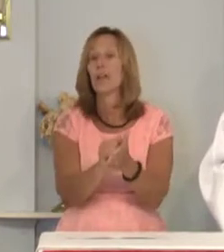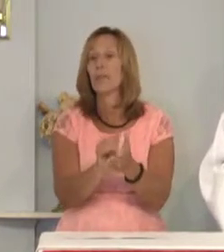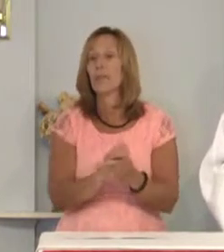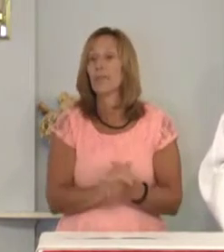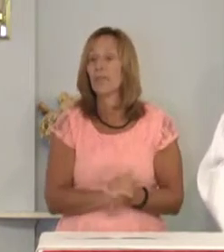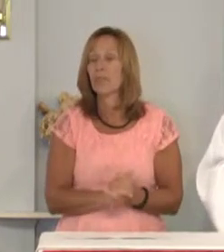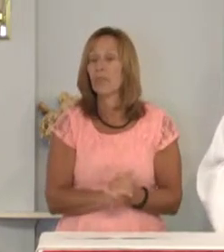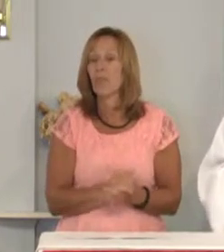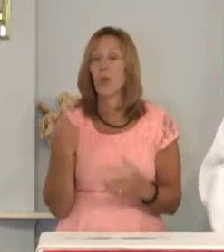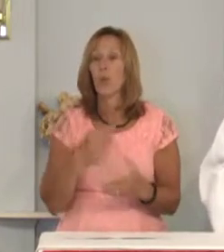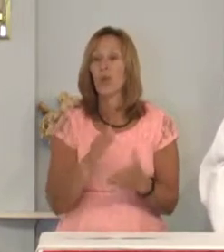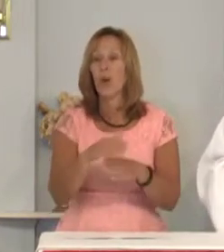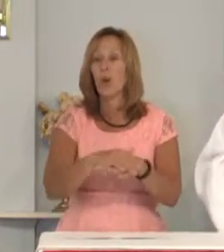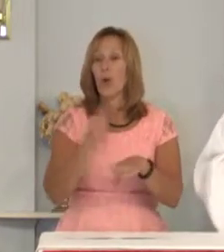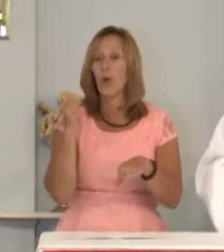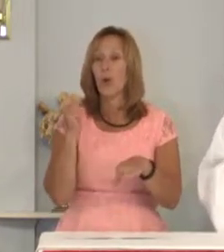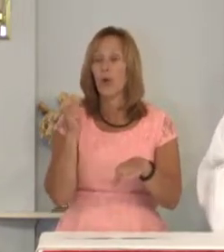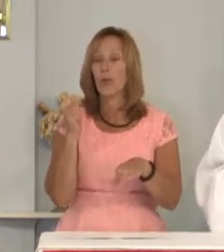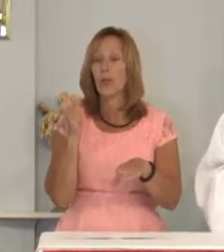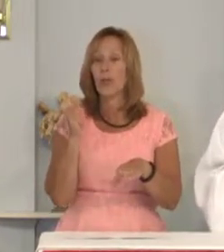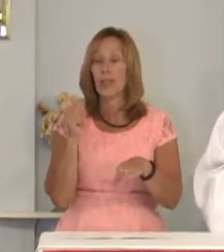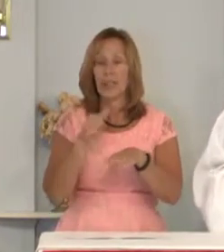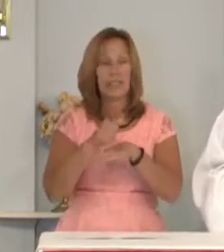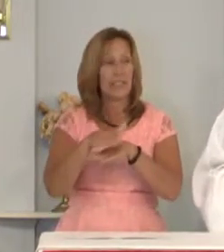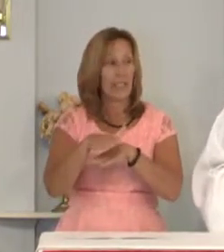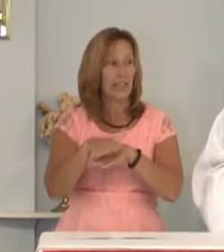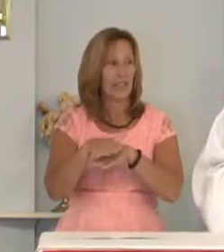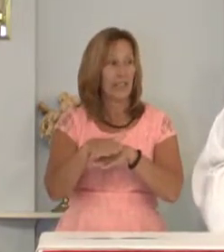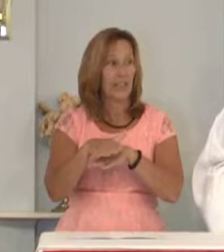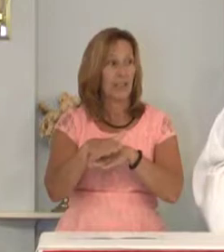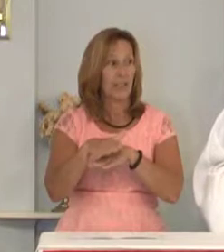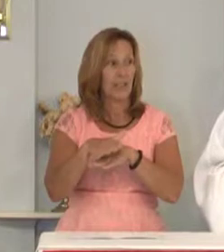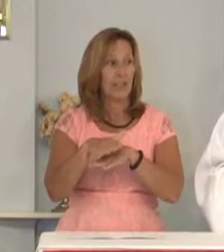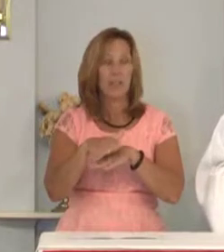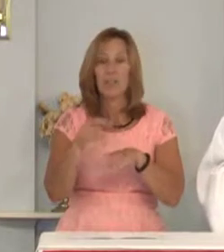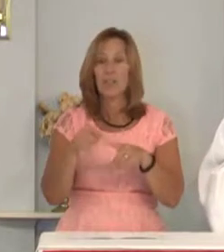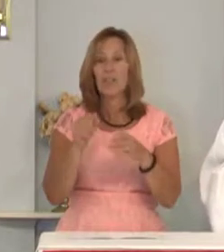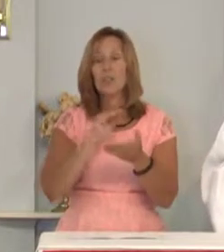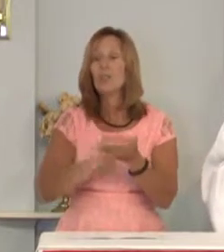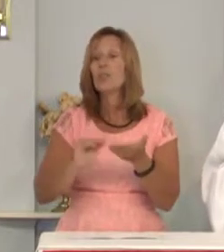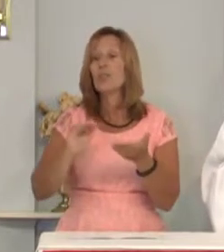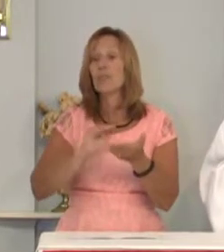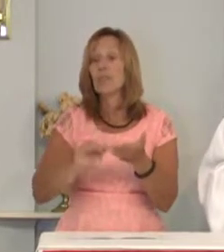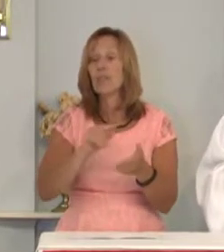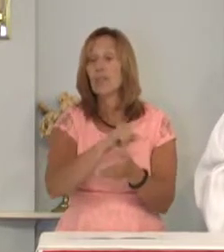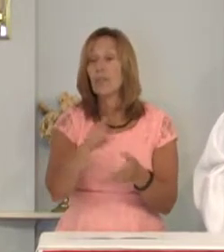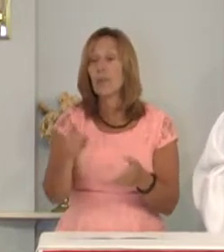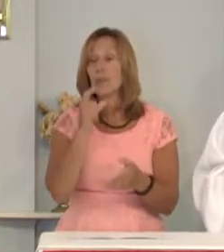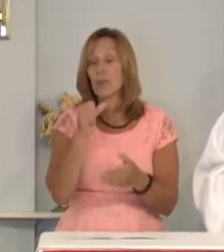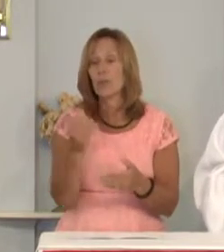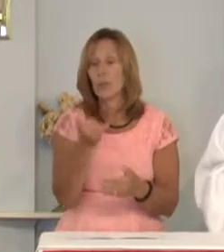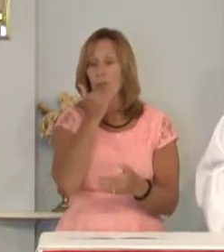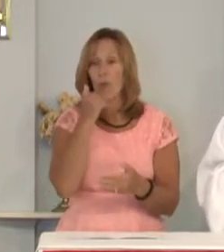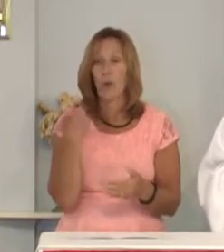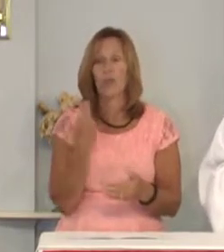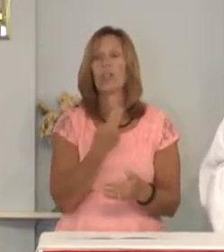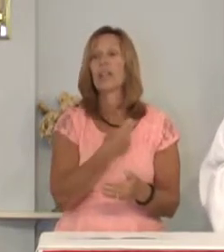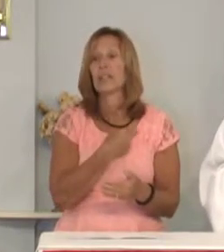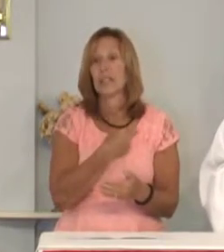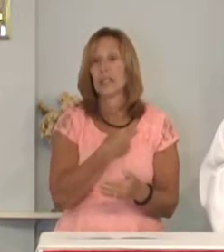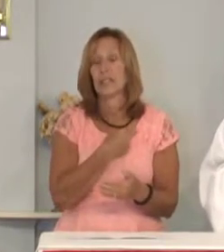And we are called and sent to forgive those who have wronged us